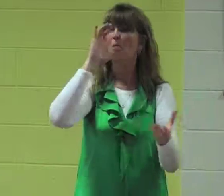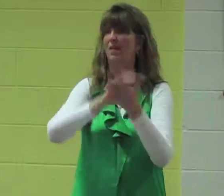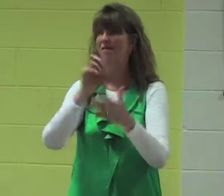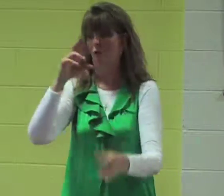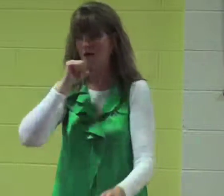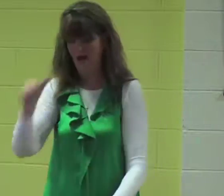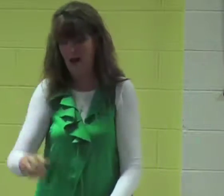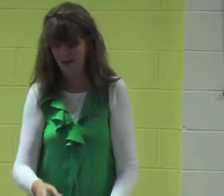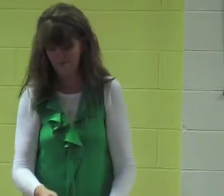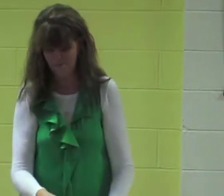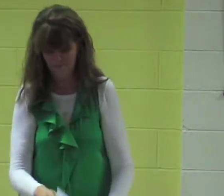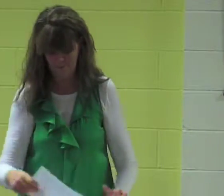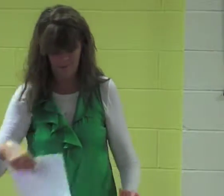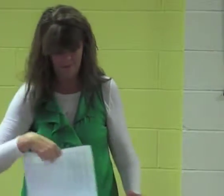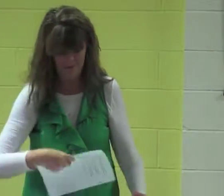So believe it or not,